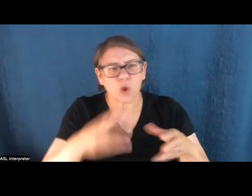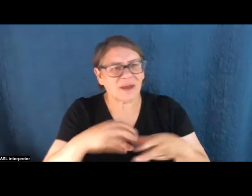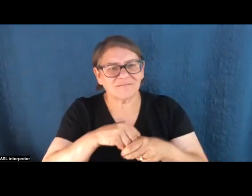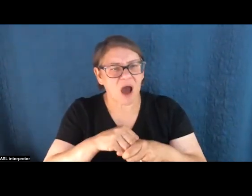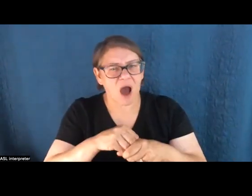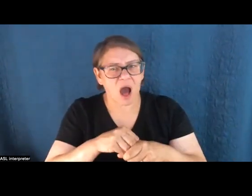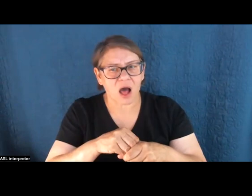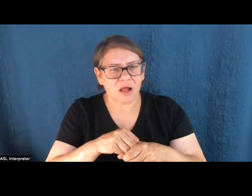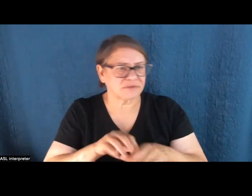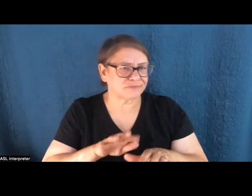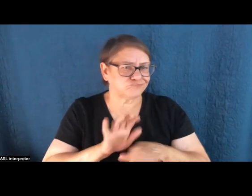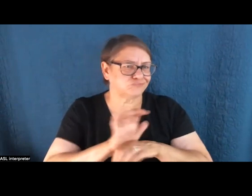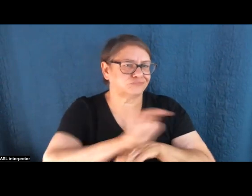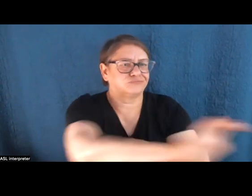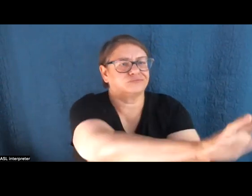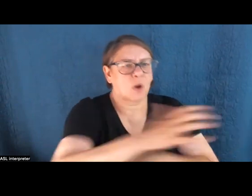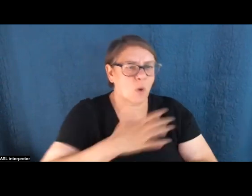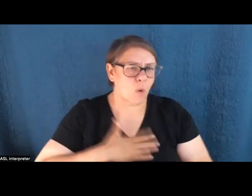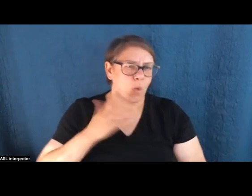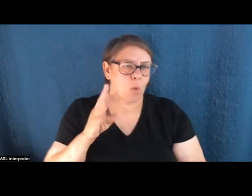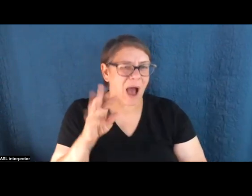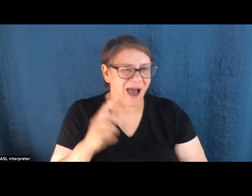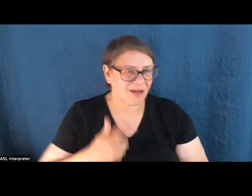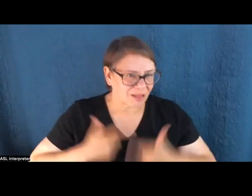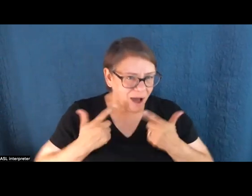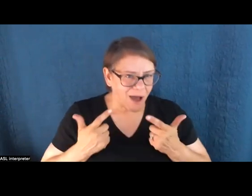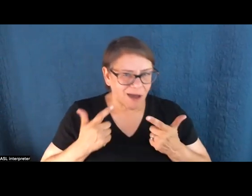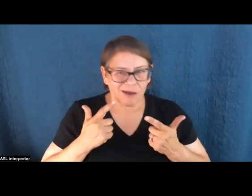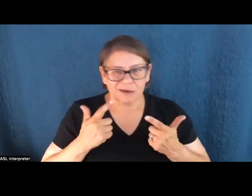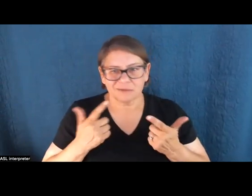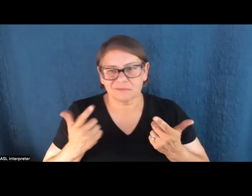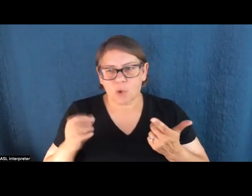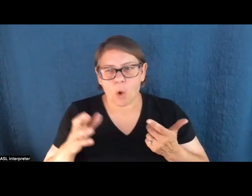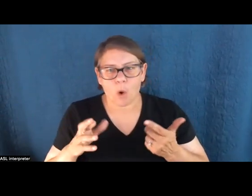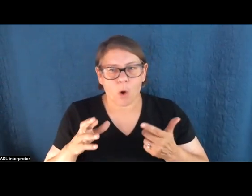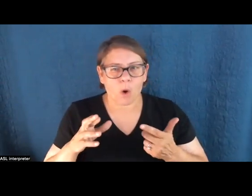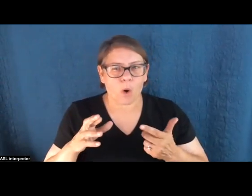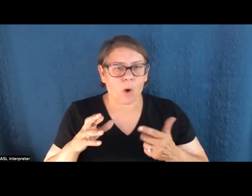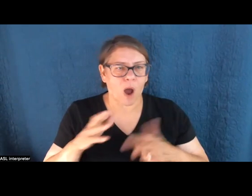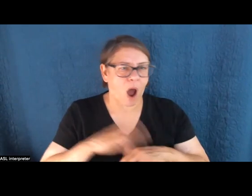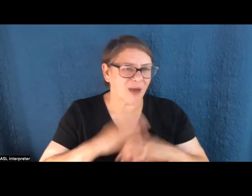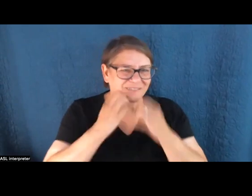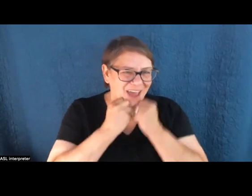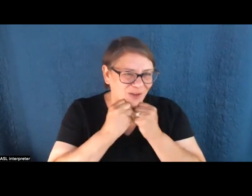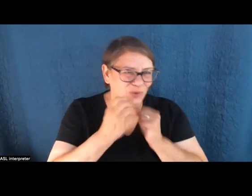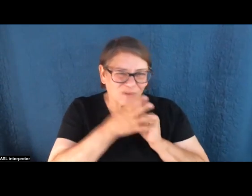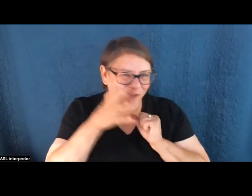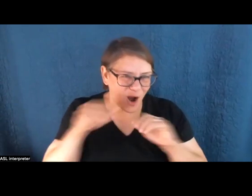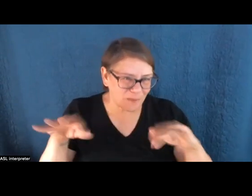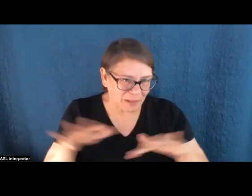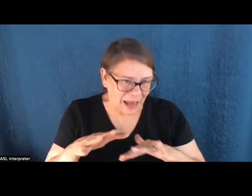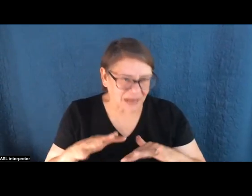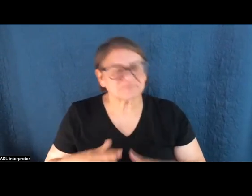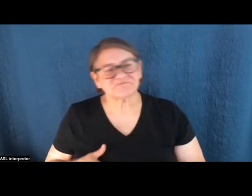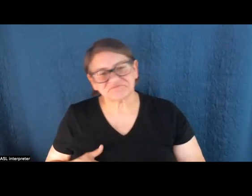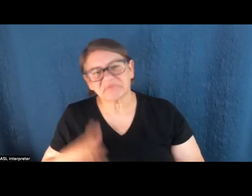wildlife habitat, putting solar and wind farms on former mines as well on fallowed farmland. And I go into more detail